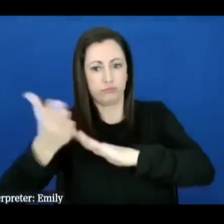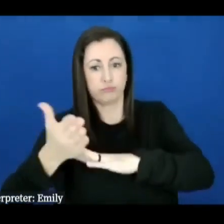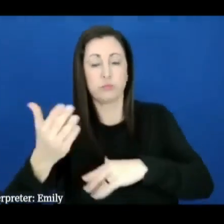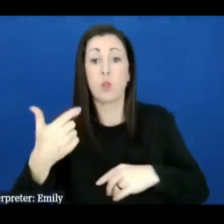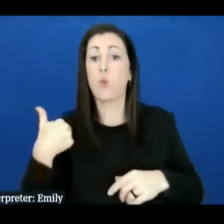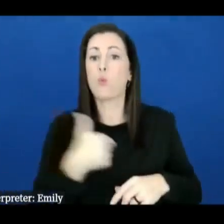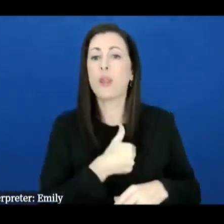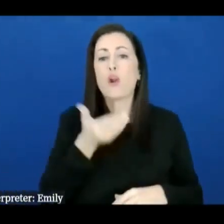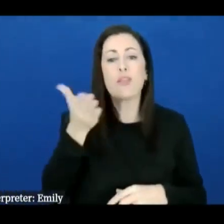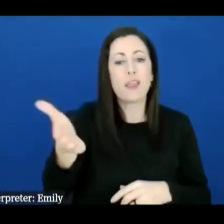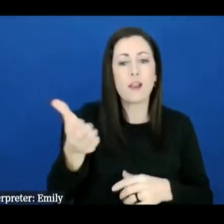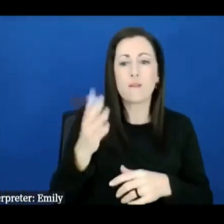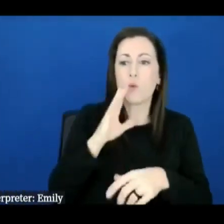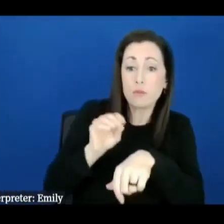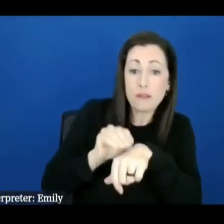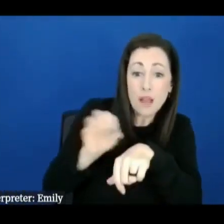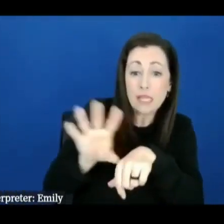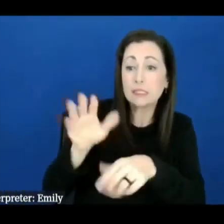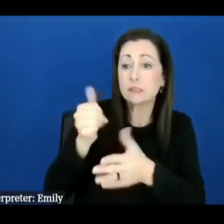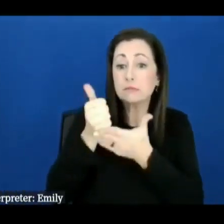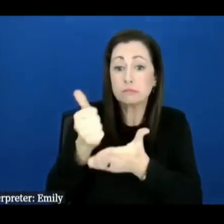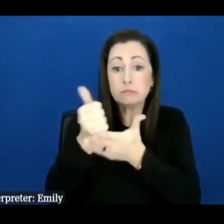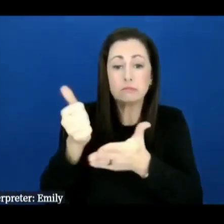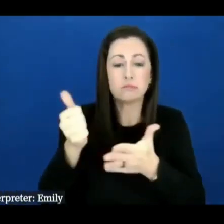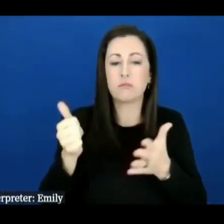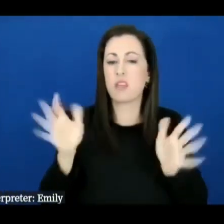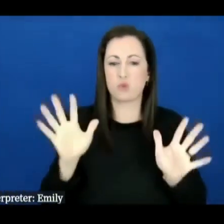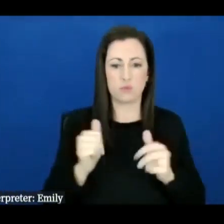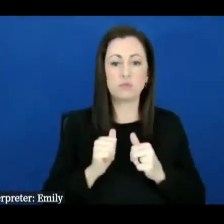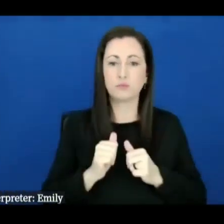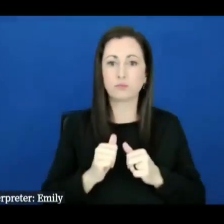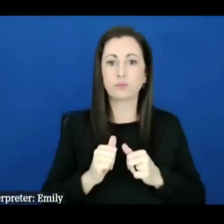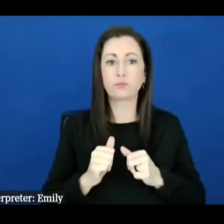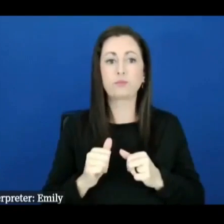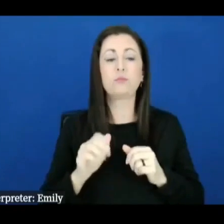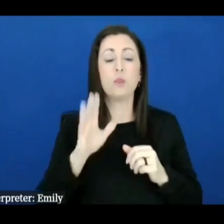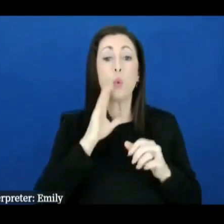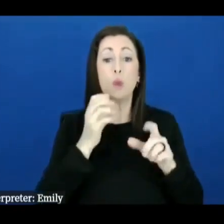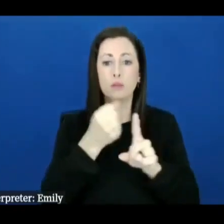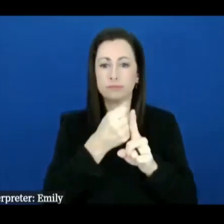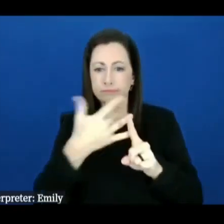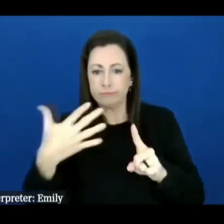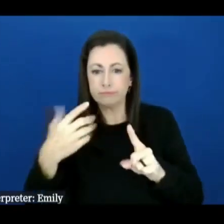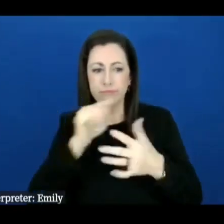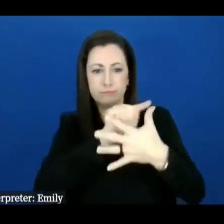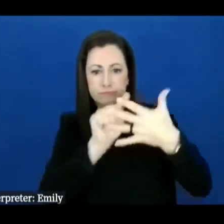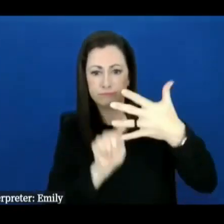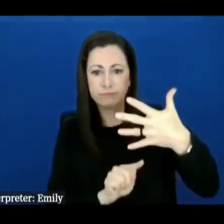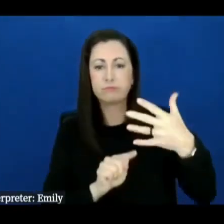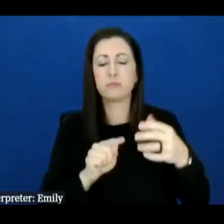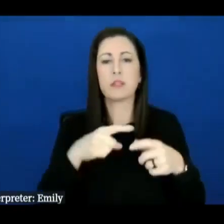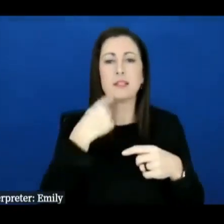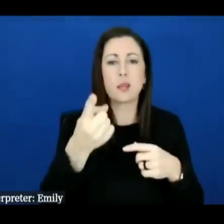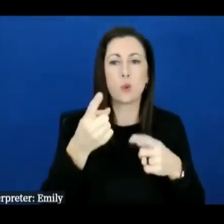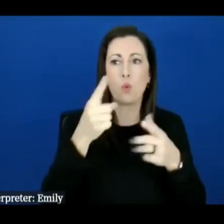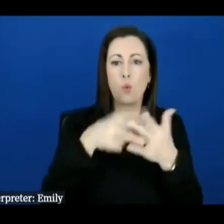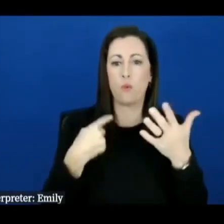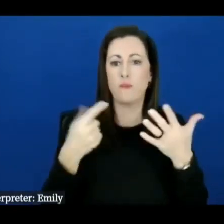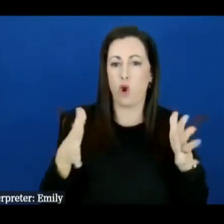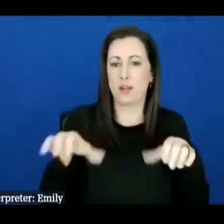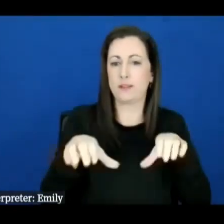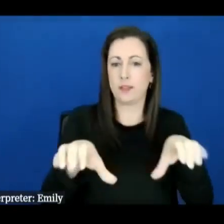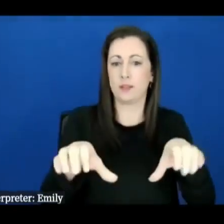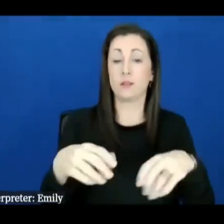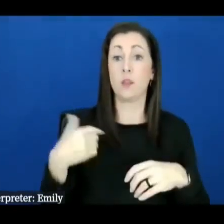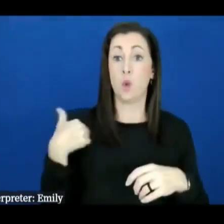any advice or assistance in those things um so let me walk through each one of these and just kind of tell you what we've done so far we've had teams on the grounds